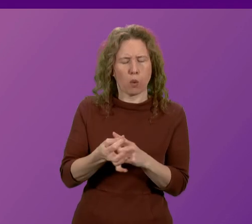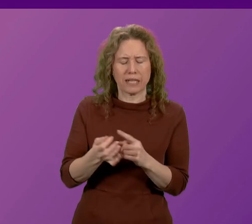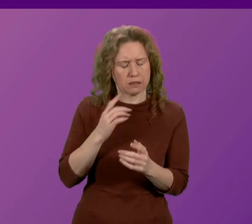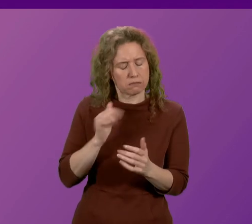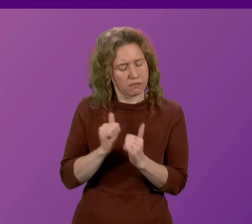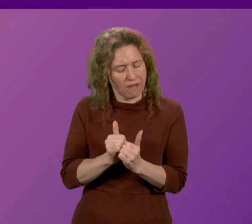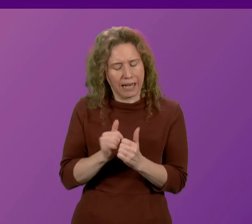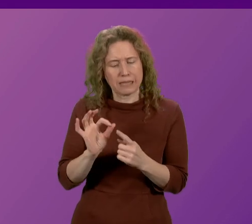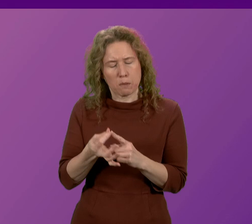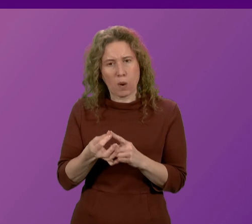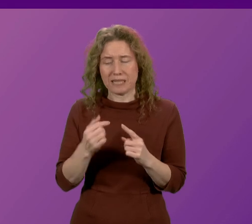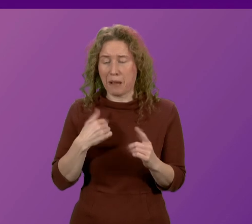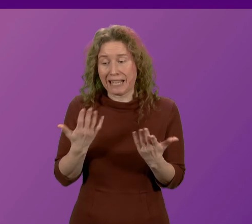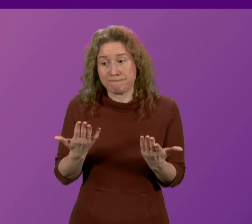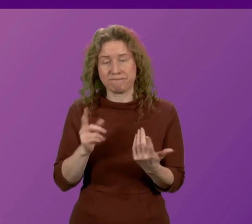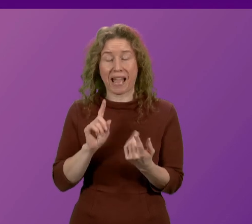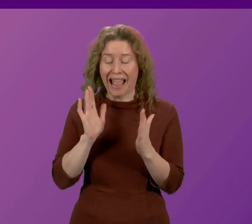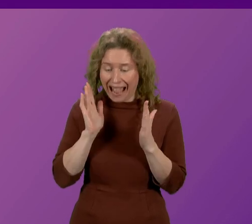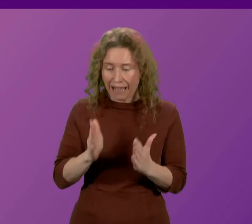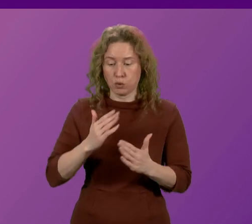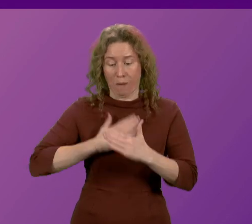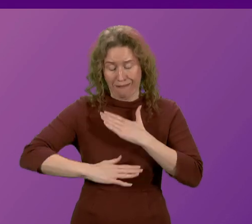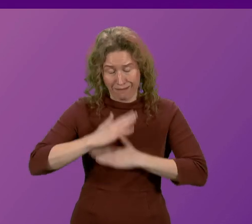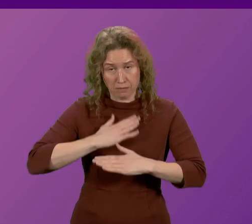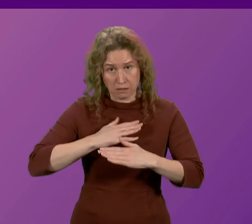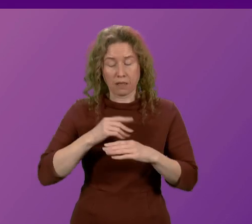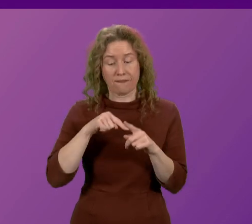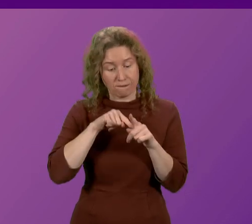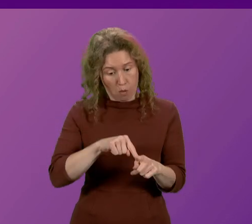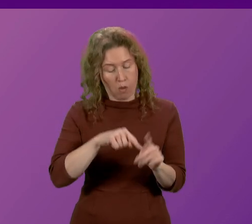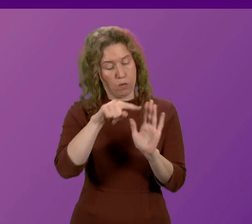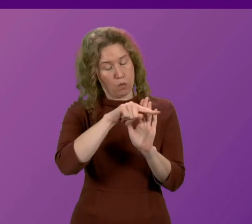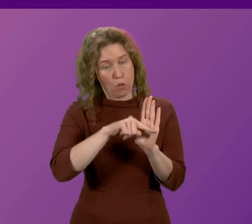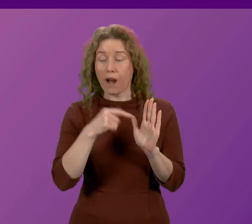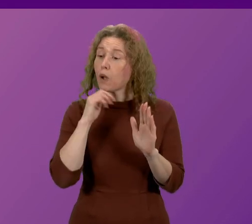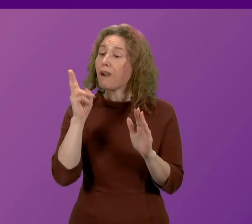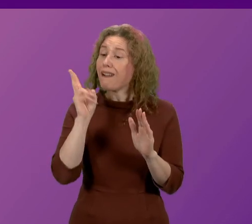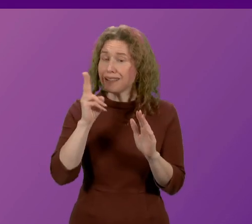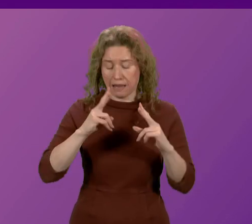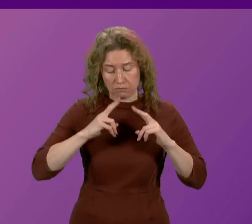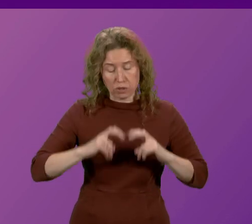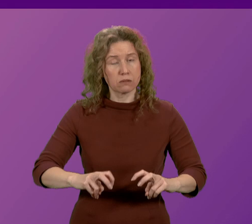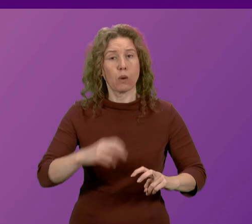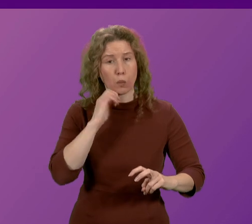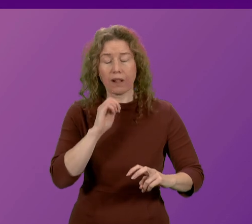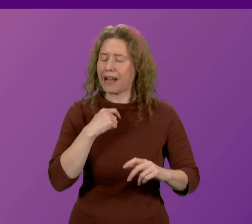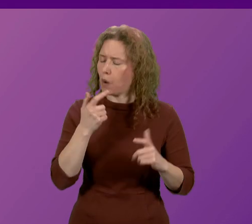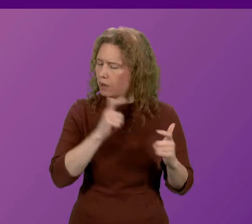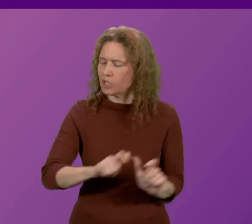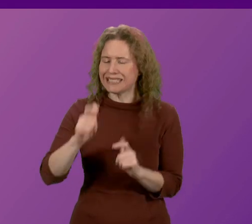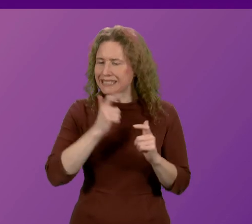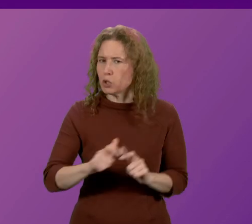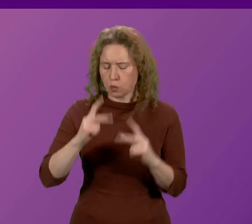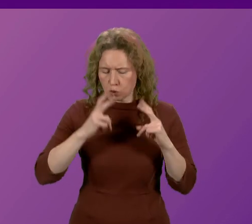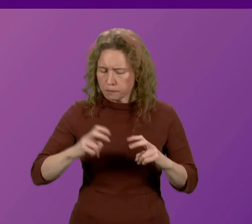puts to me, but I simply say that I have to act within the law and I will explore once again, as I've assured him, and I will keep this under review